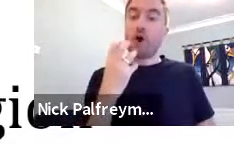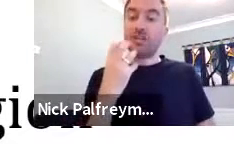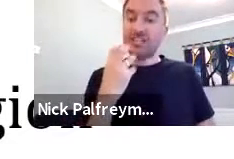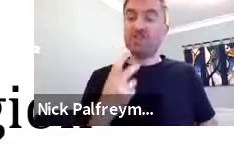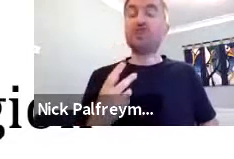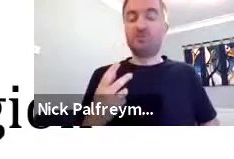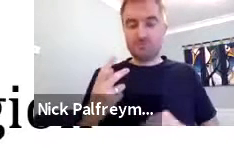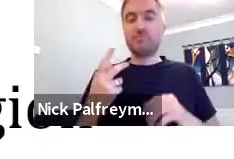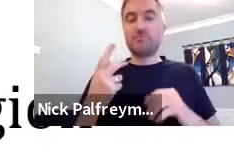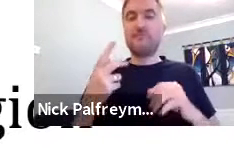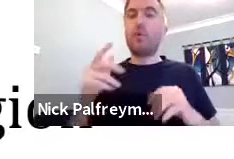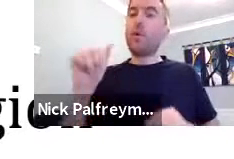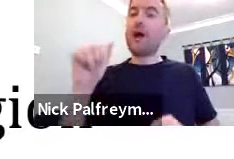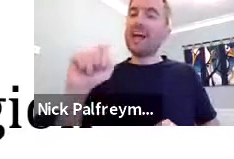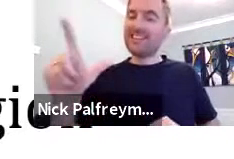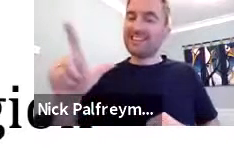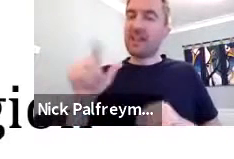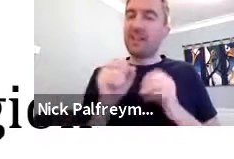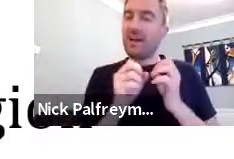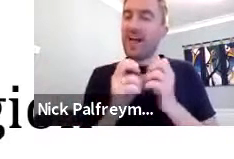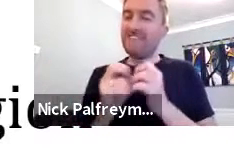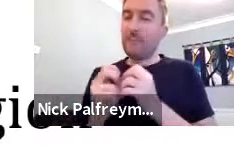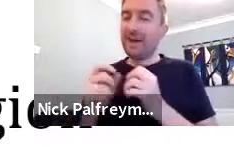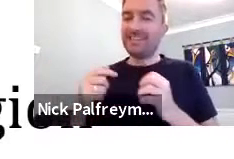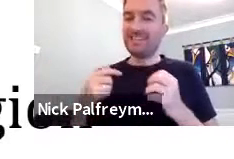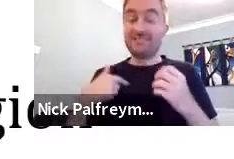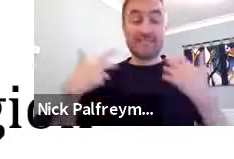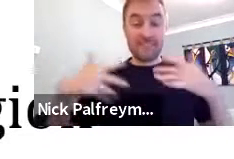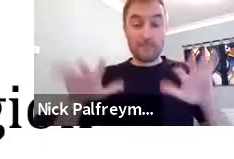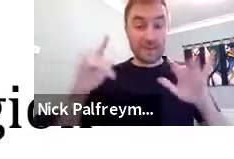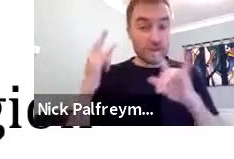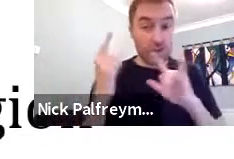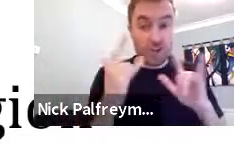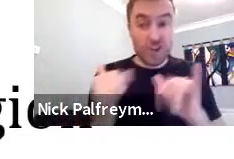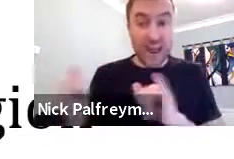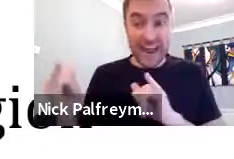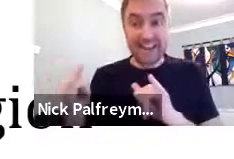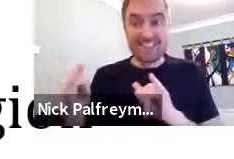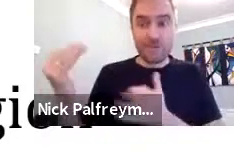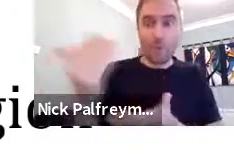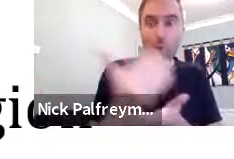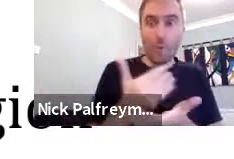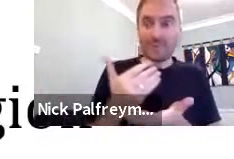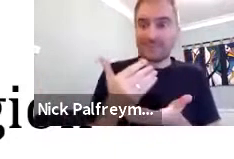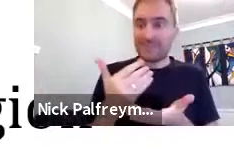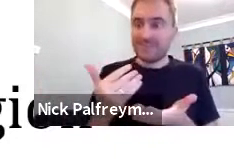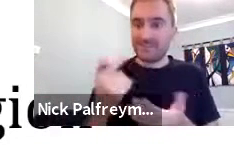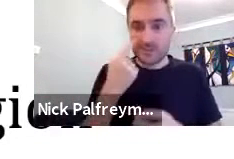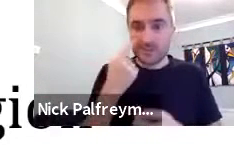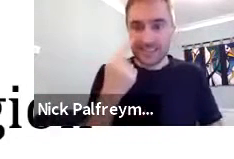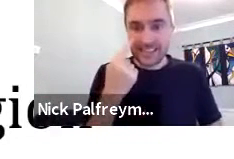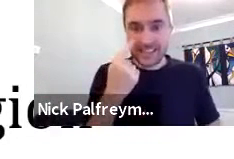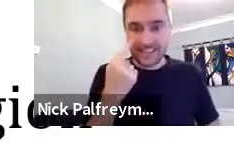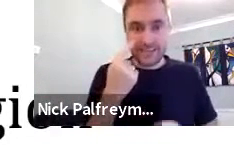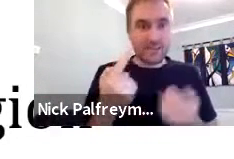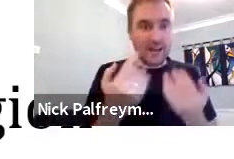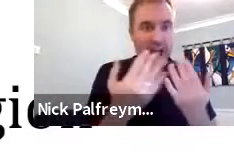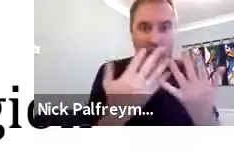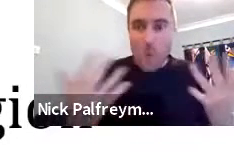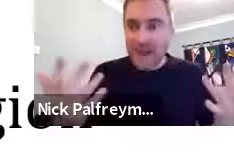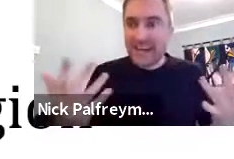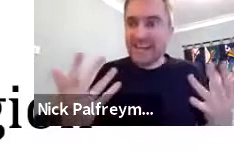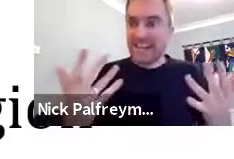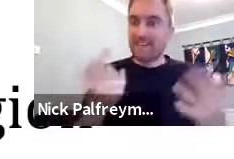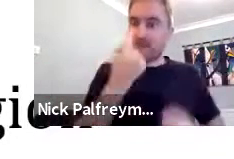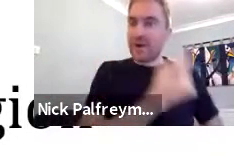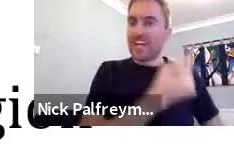the Basindo manual alphabet. And you've got the orange, which is ASL, the ASL manual alphabet. And I checked